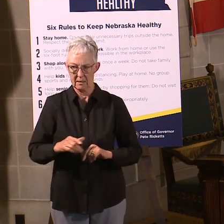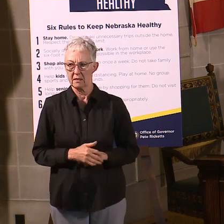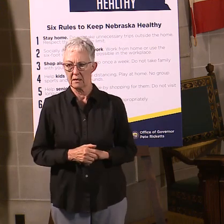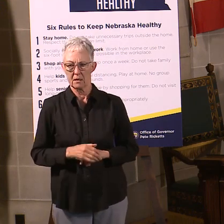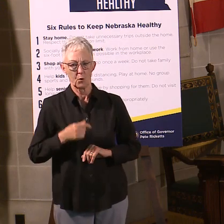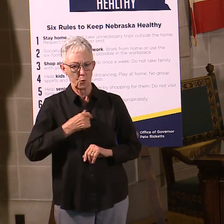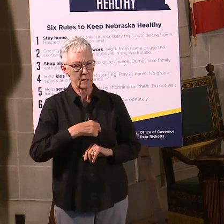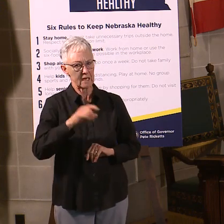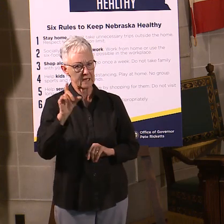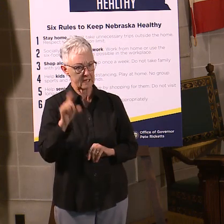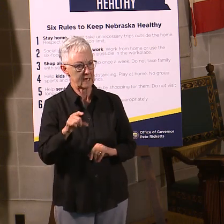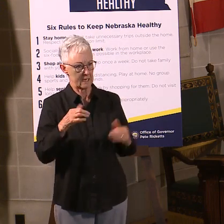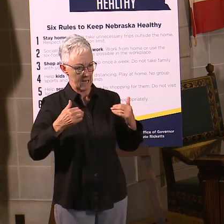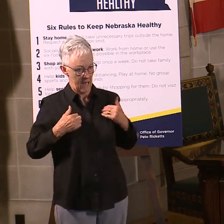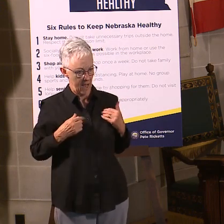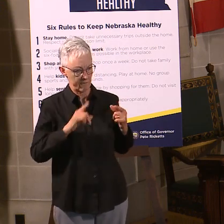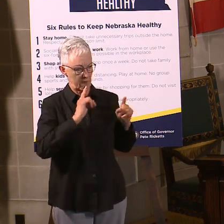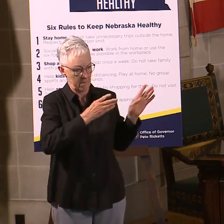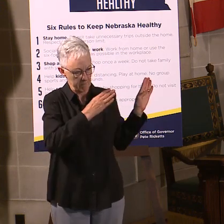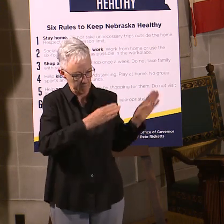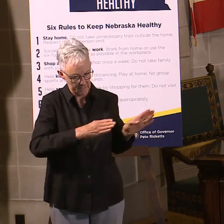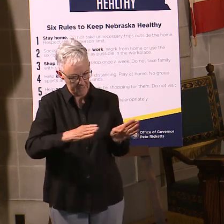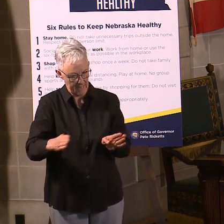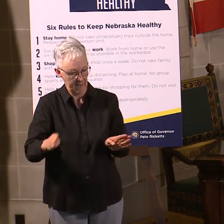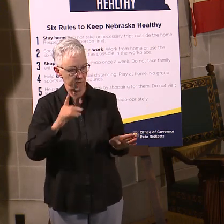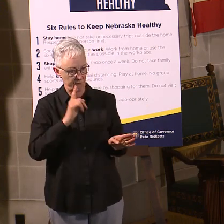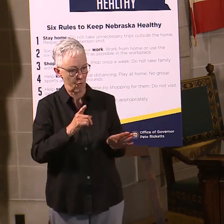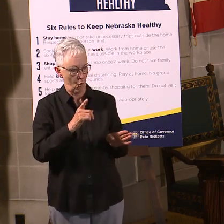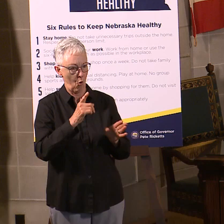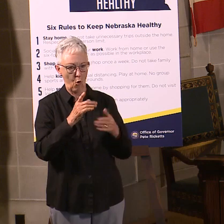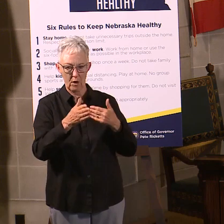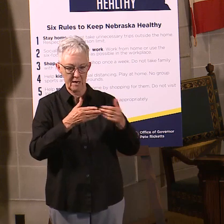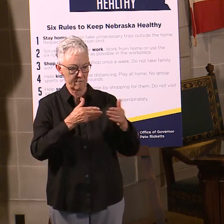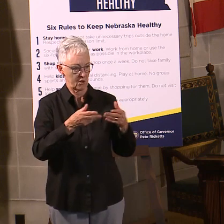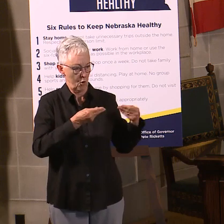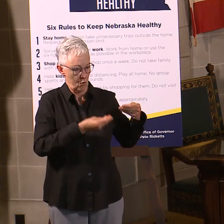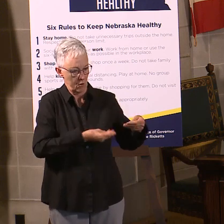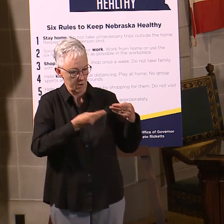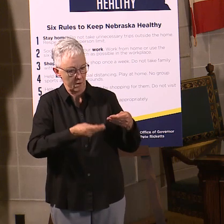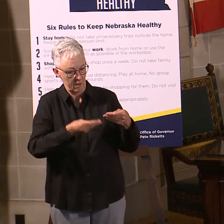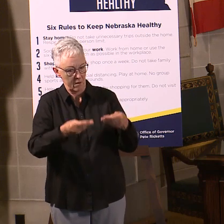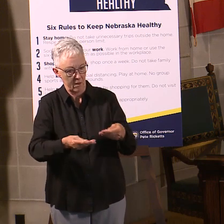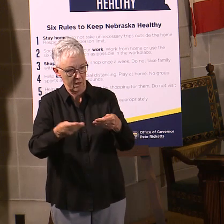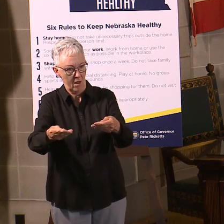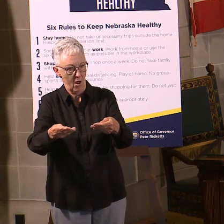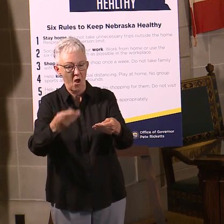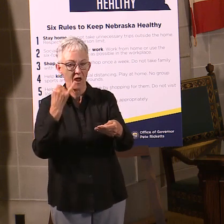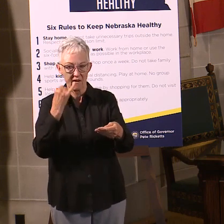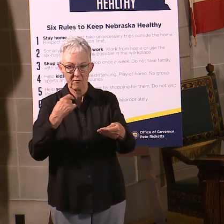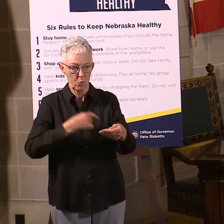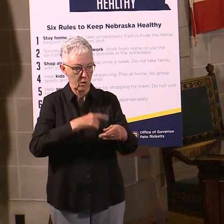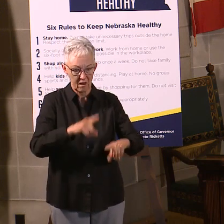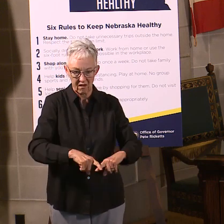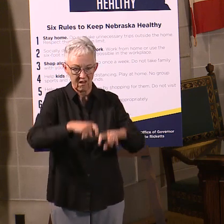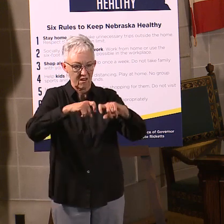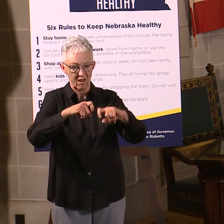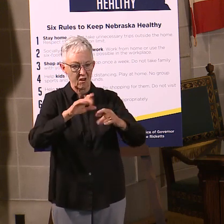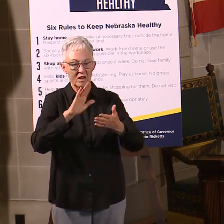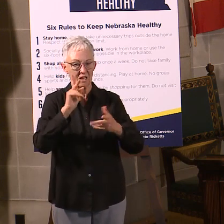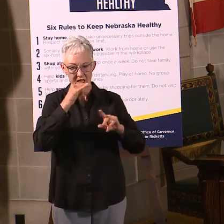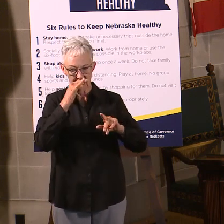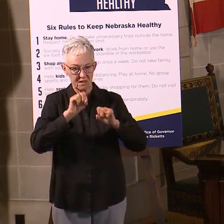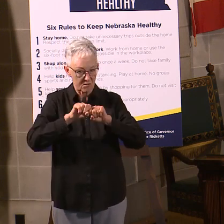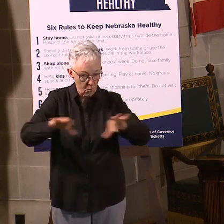continuity of learning plans will come together. So if we are disrupted in any type of way, how we're using technology and how we're using best practices ultimately